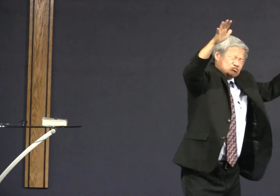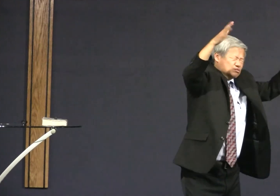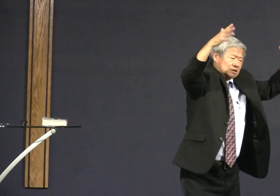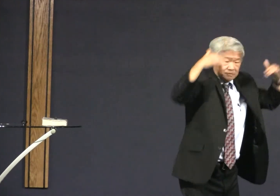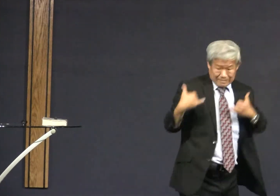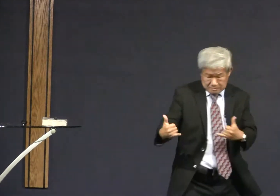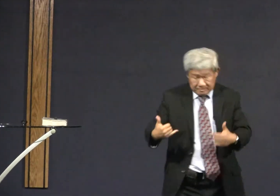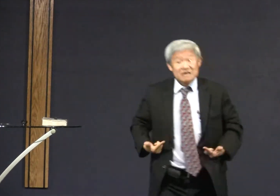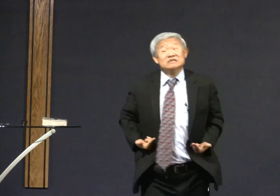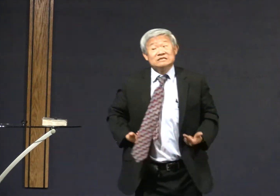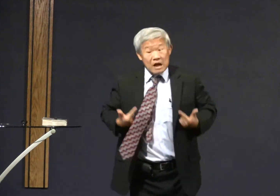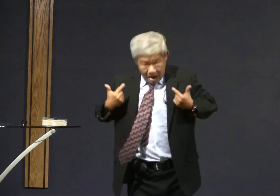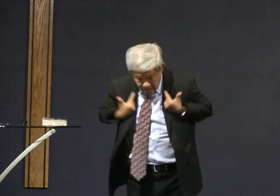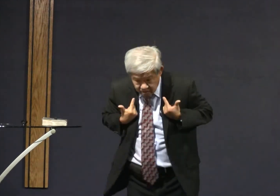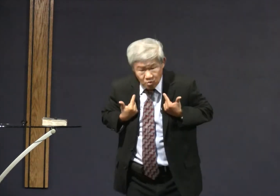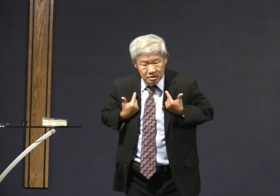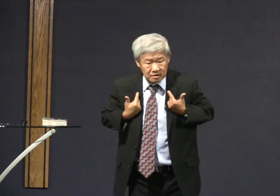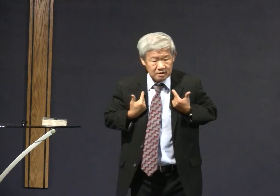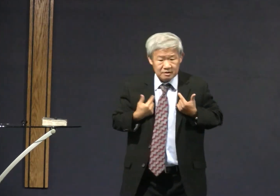we don't worship Mola anymore